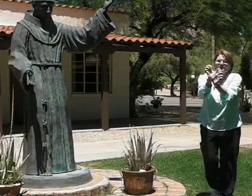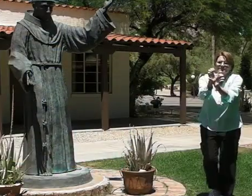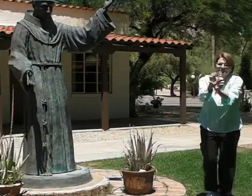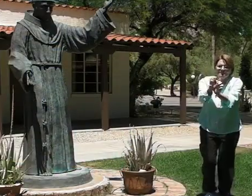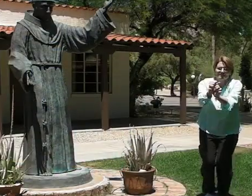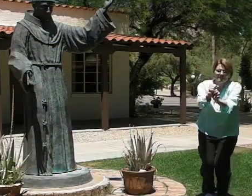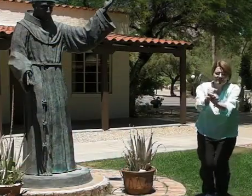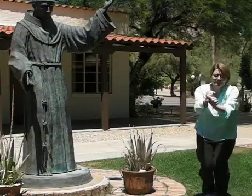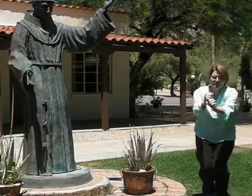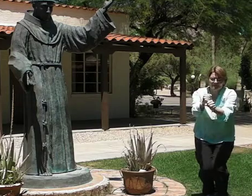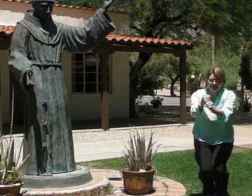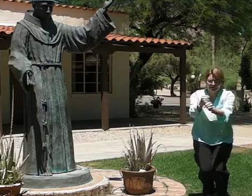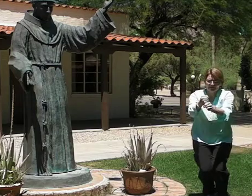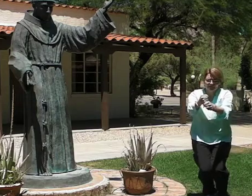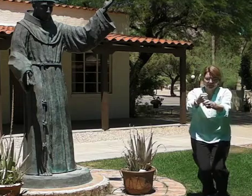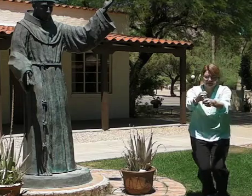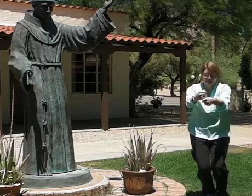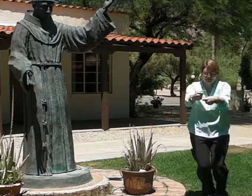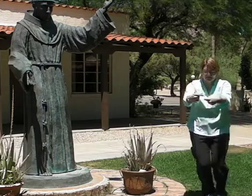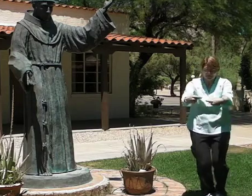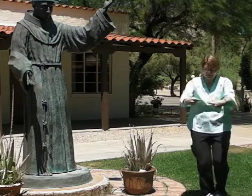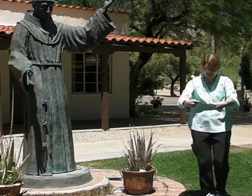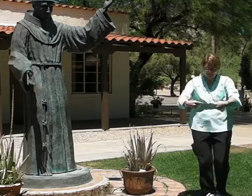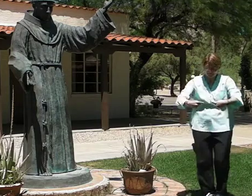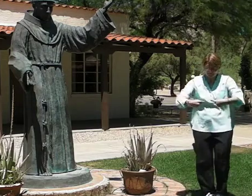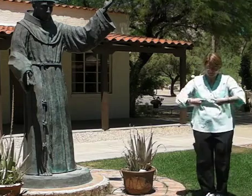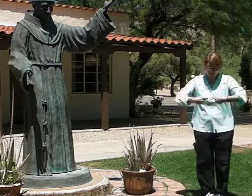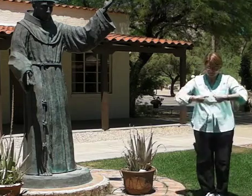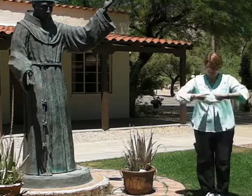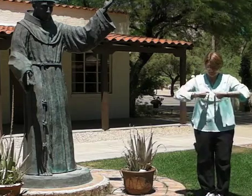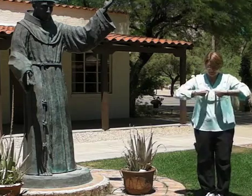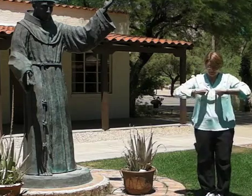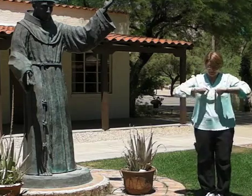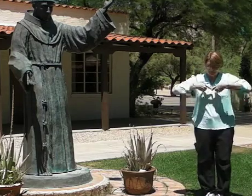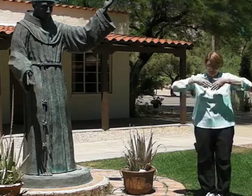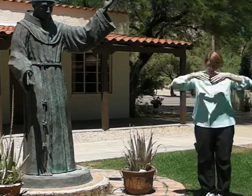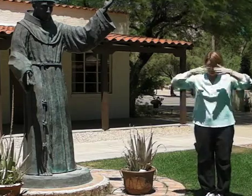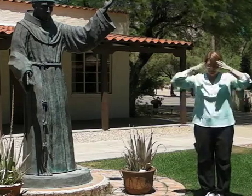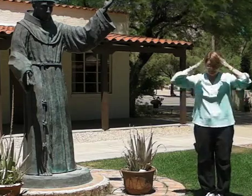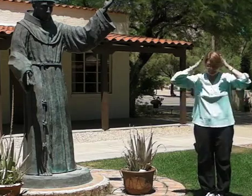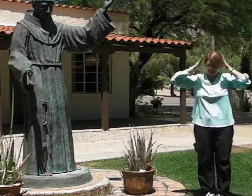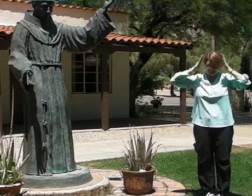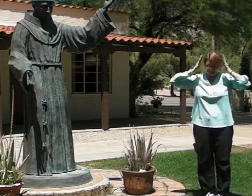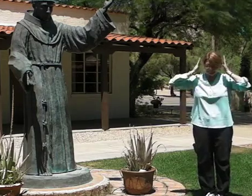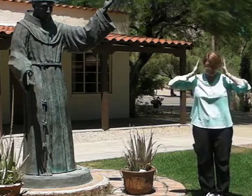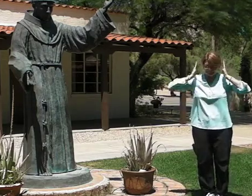Make me a person